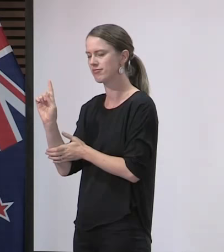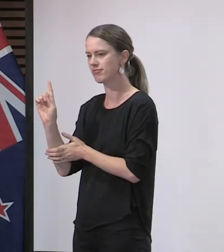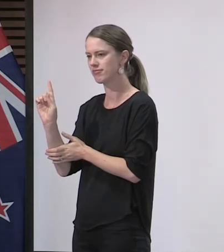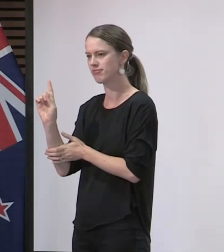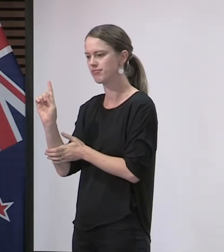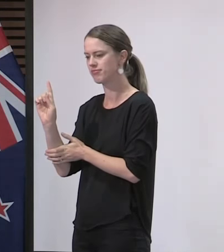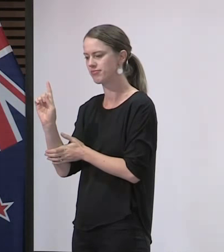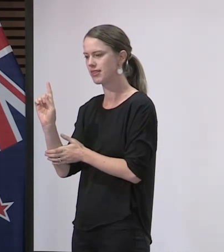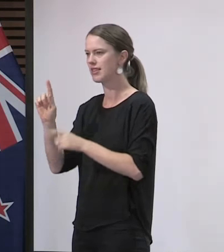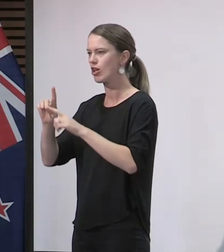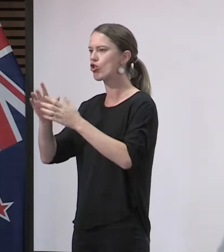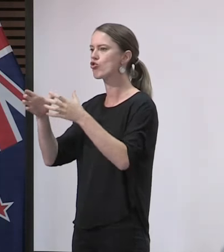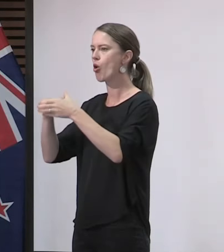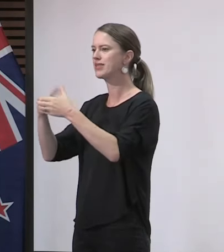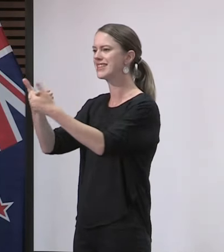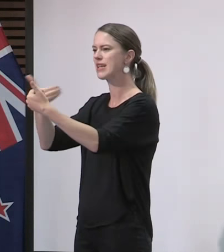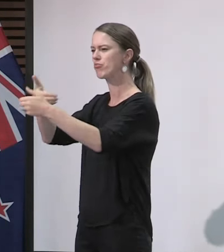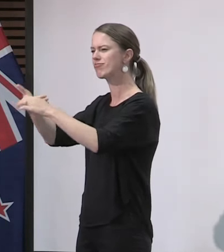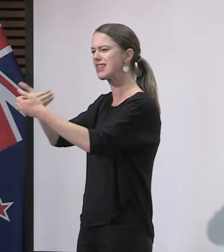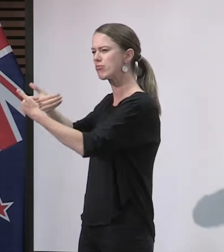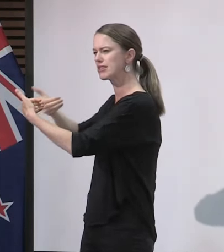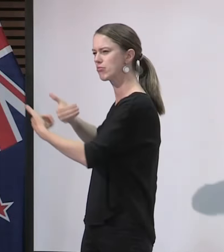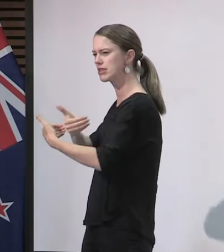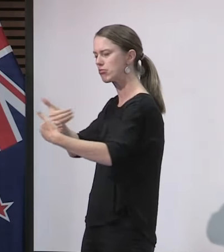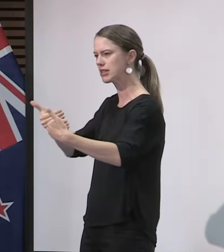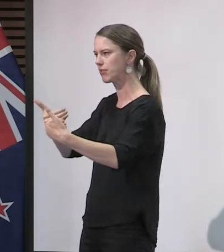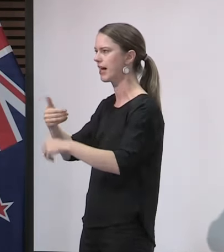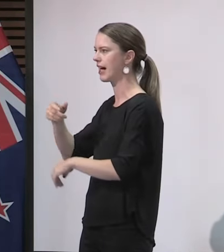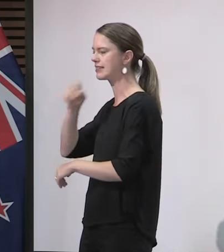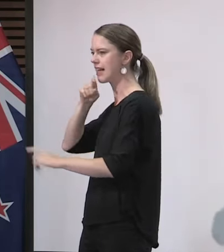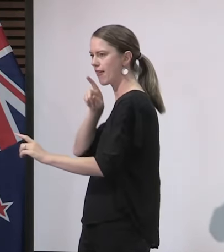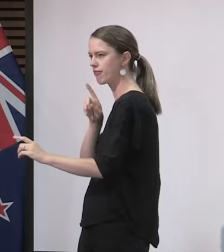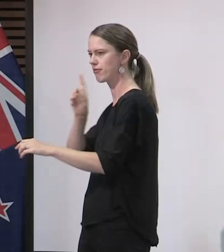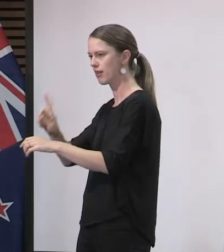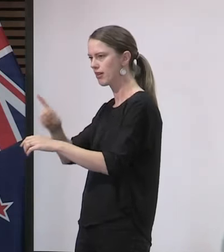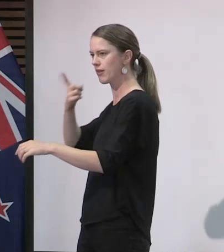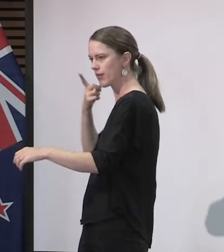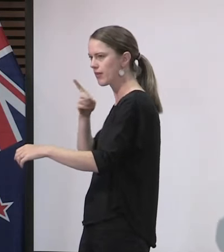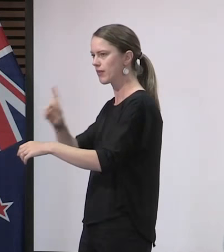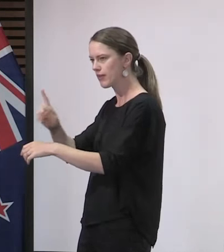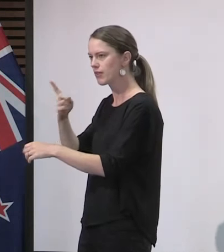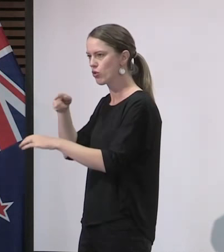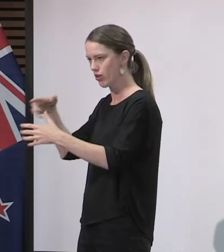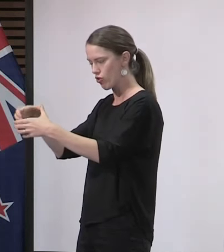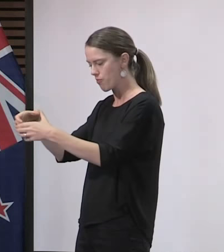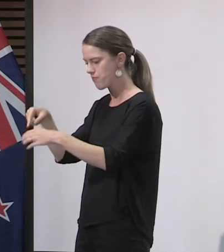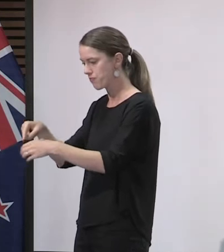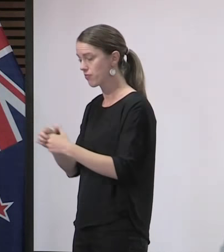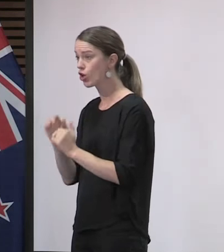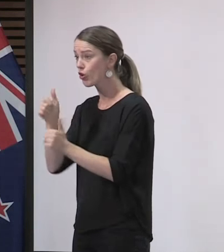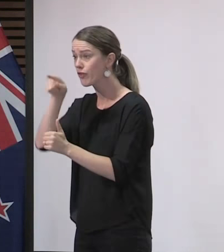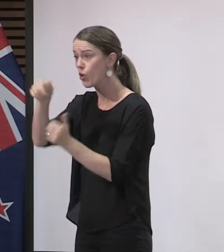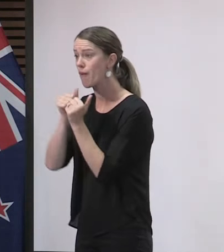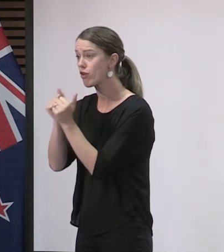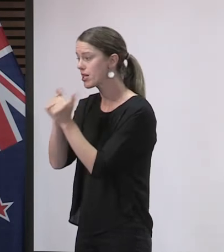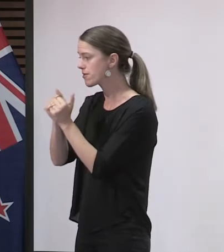patrons from different groups and, of course, between staff and customers. It will be a great chance to catch up with a